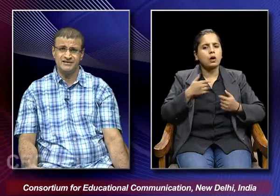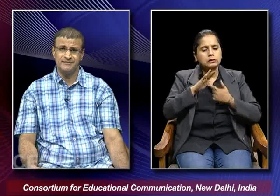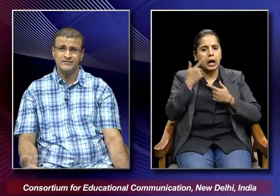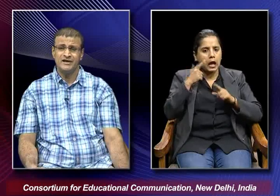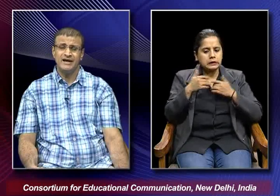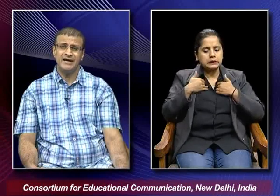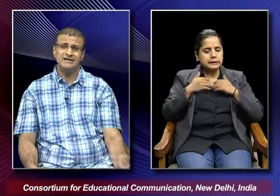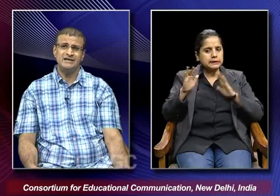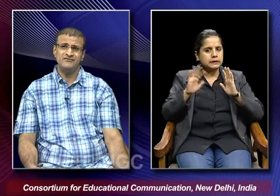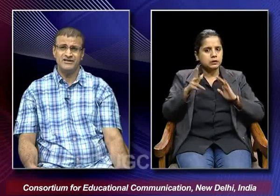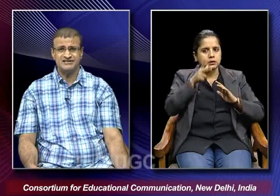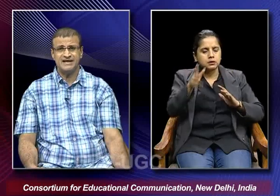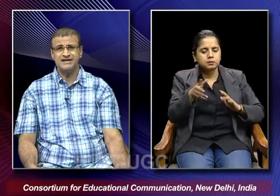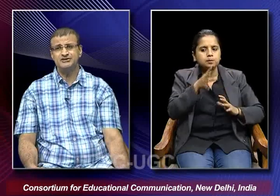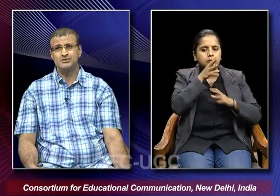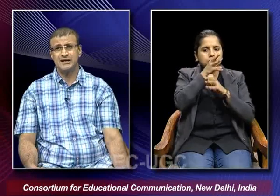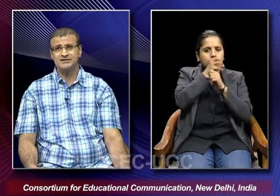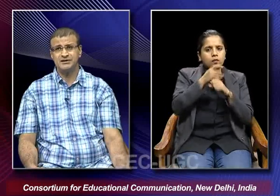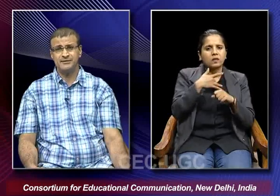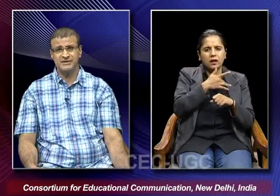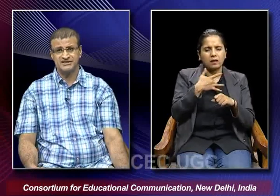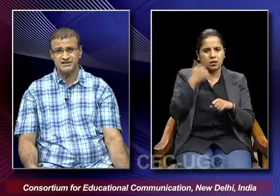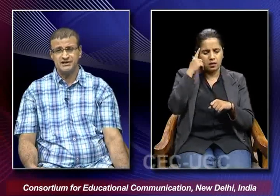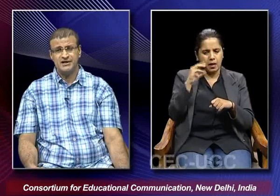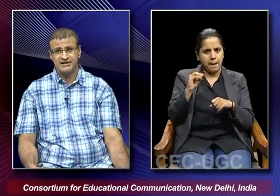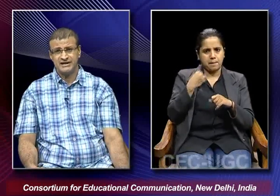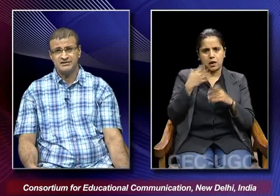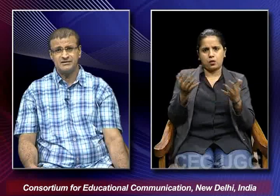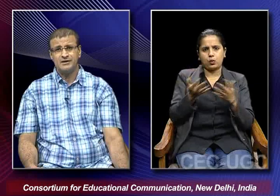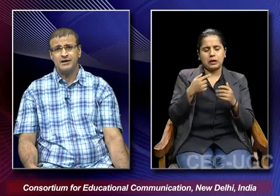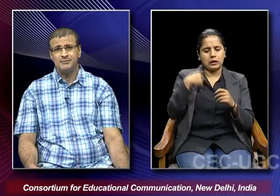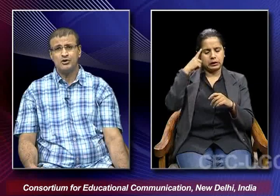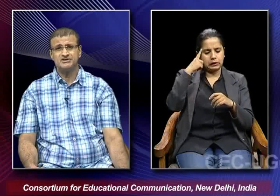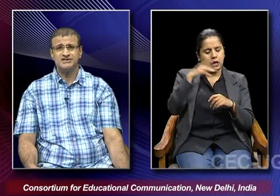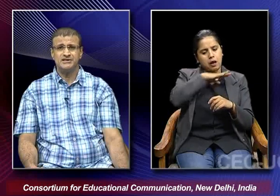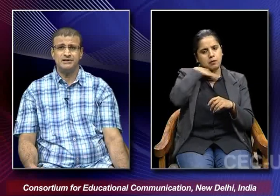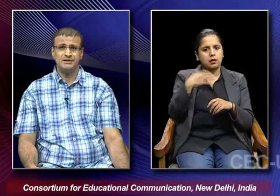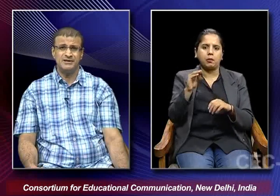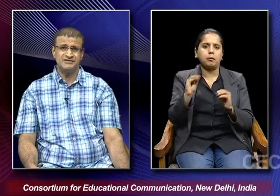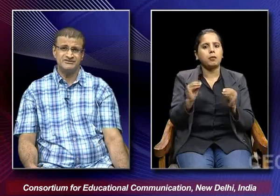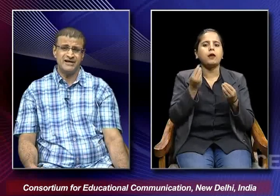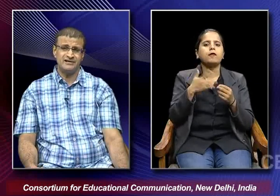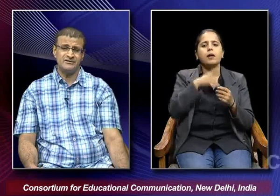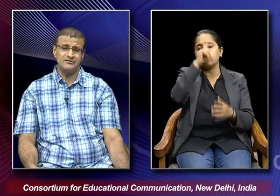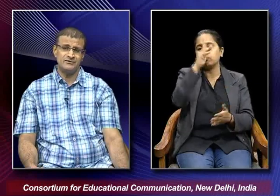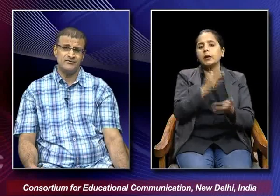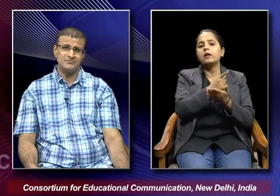to disclose his identity and he feels that he should rather embrace death because he believes